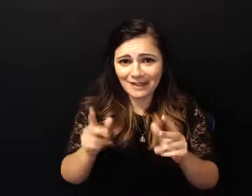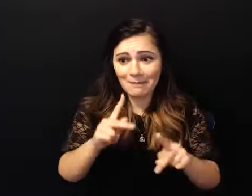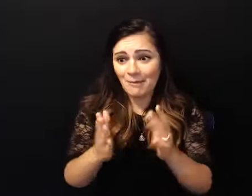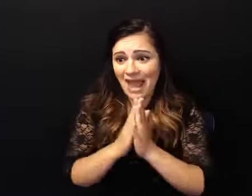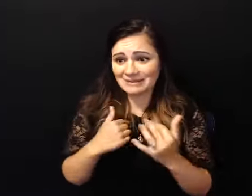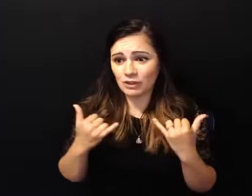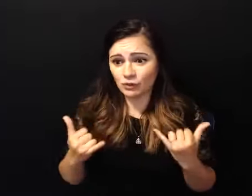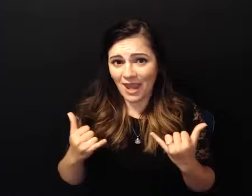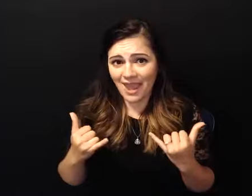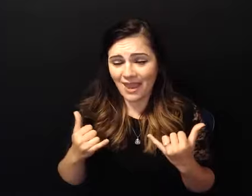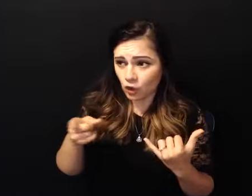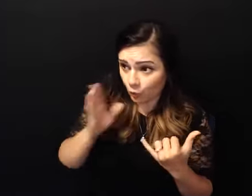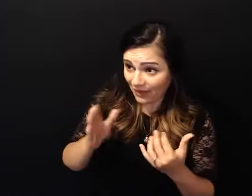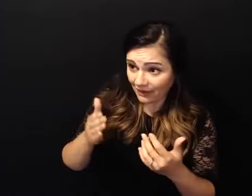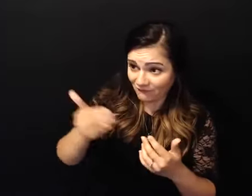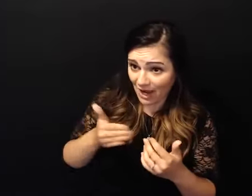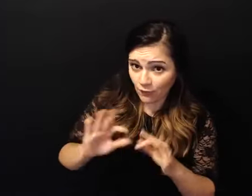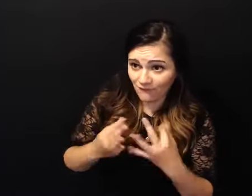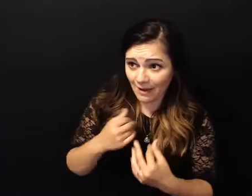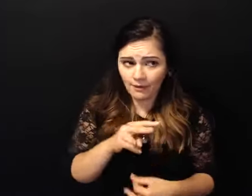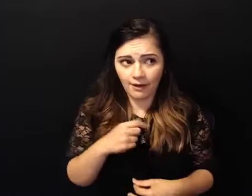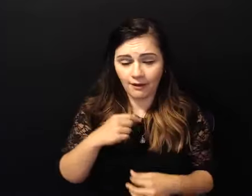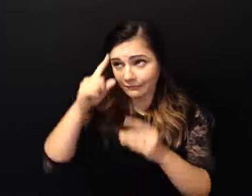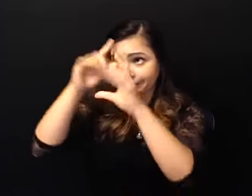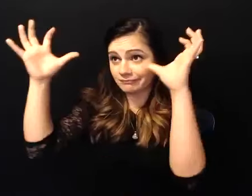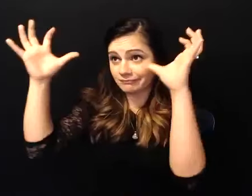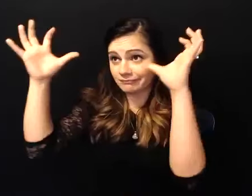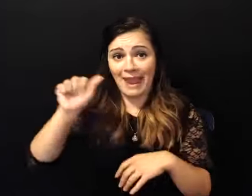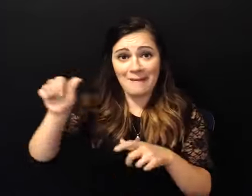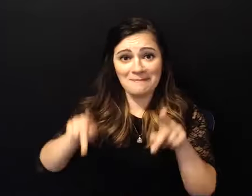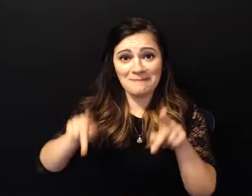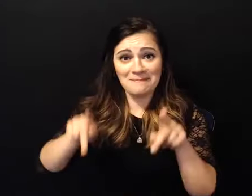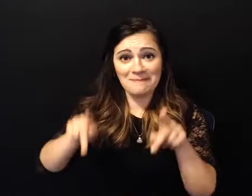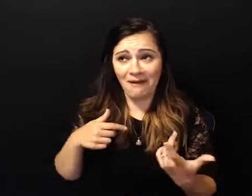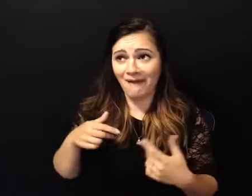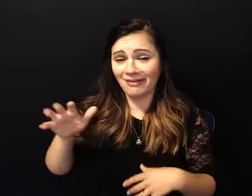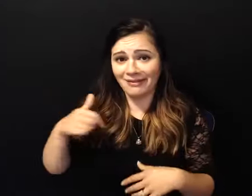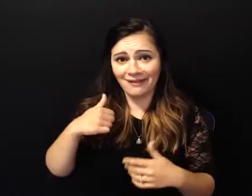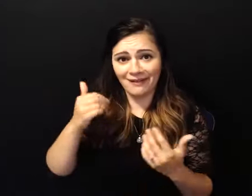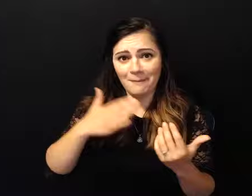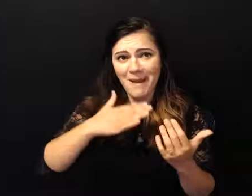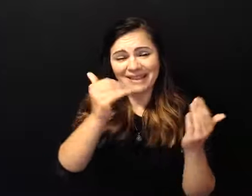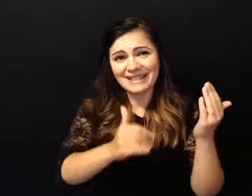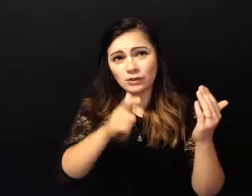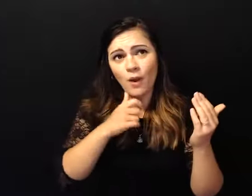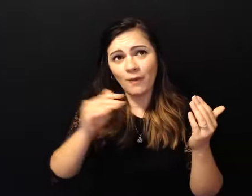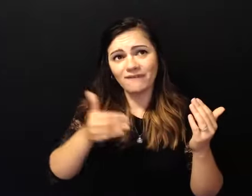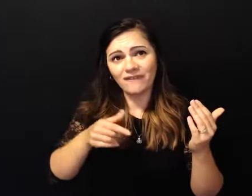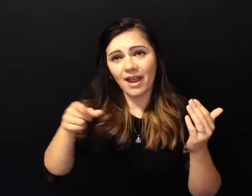invite you guys you guys are you know i go through my list and i think oh that's my sister and i'm like oh no that's no she's not my sister really but you are